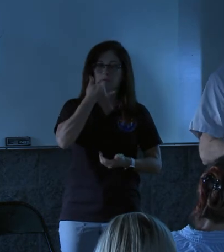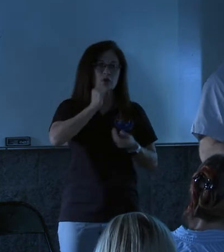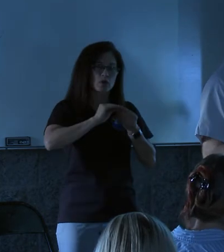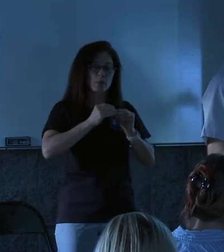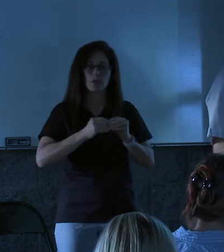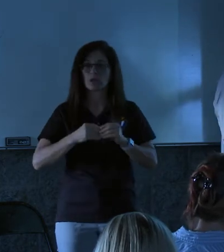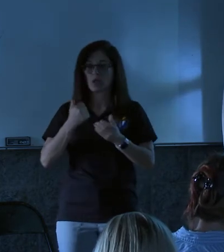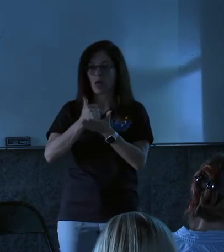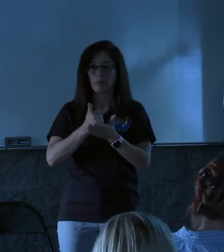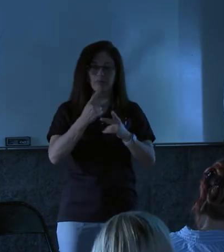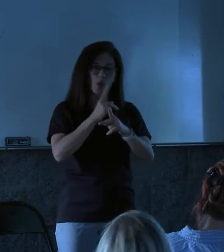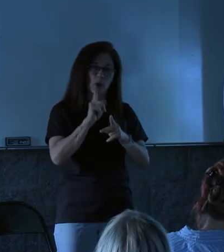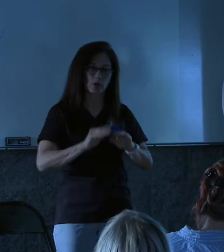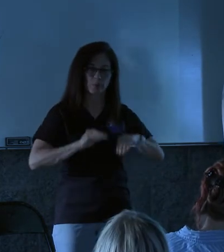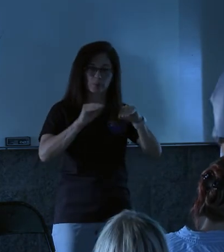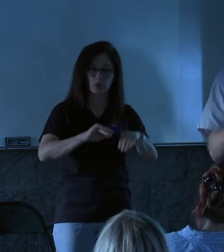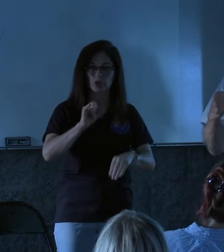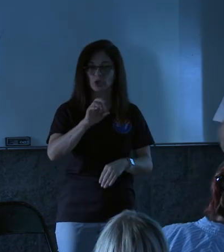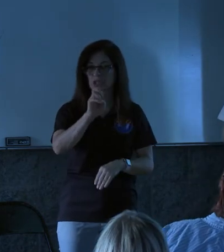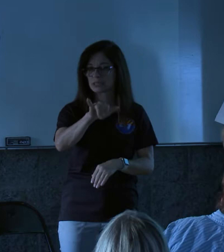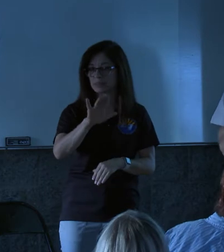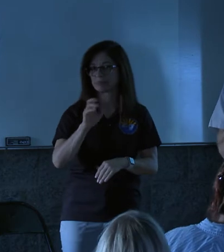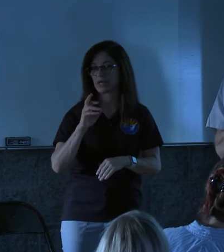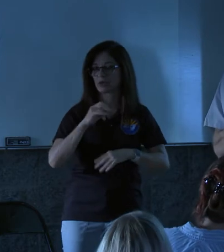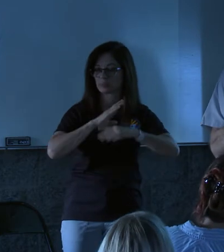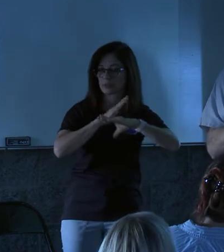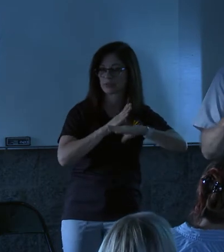placement of Jersey barriers. Next slide. they do that tonight too?